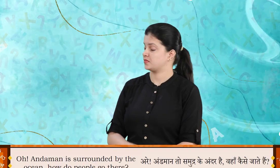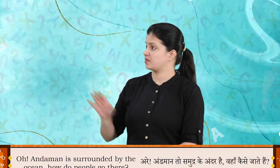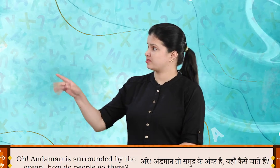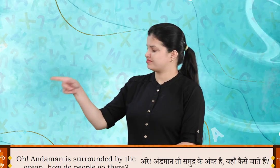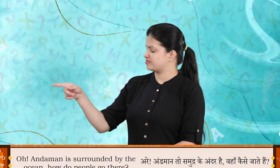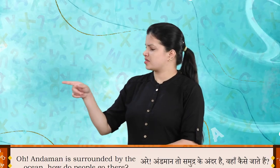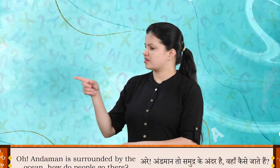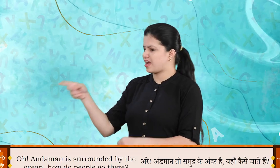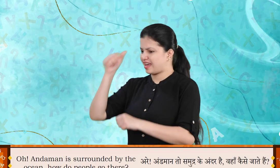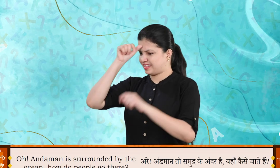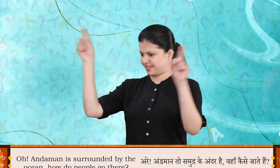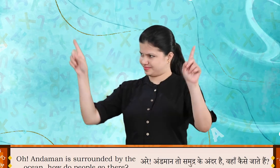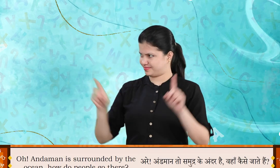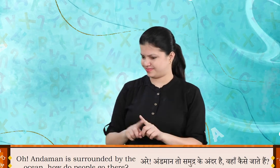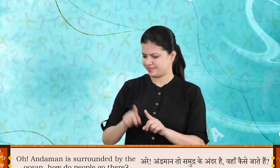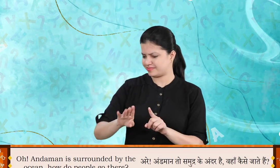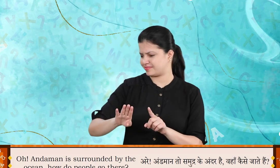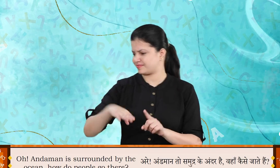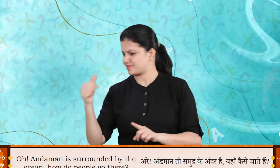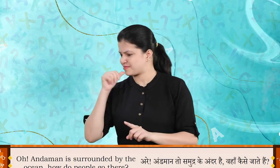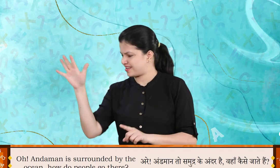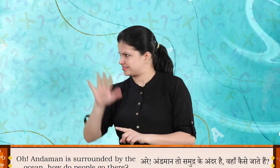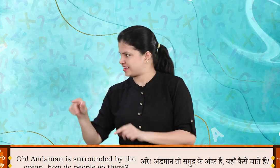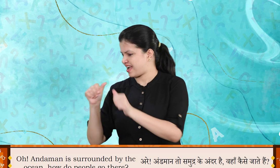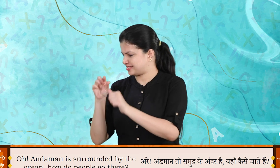Oh, Andaman is surrounded by the ocean.